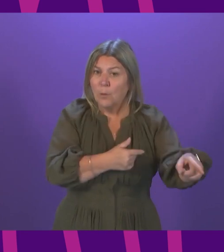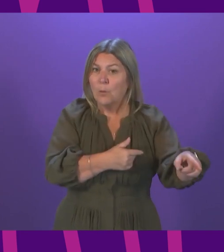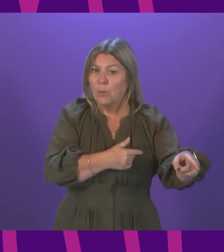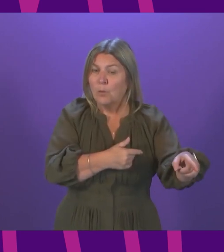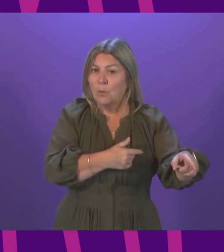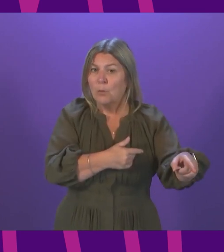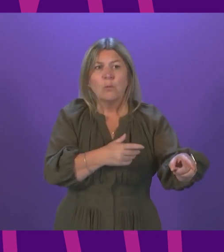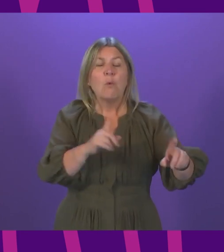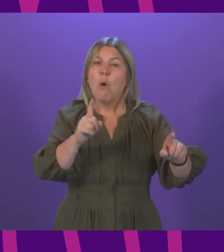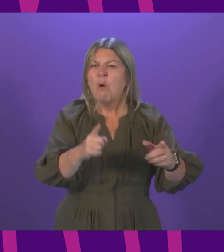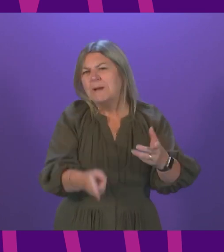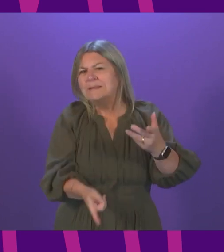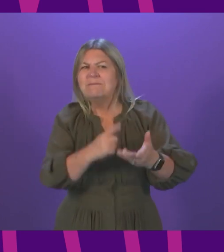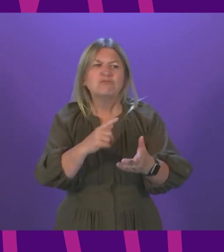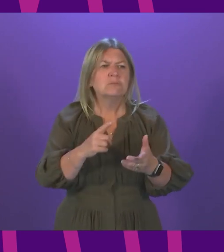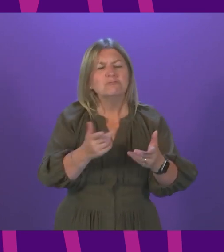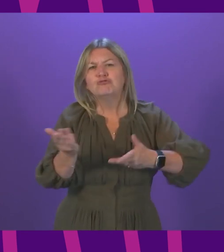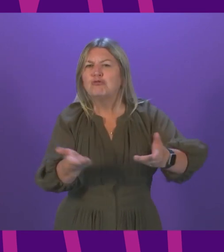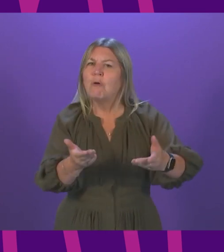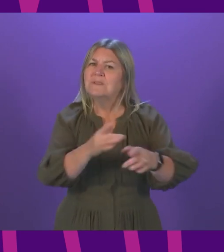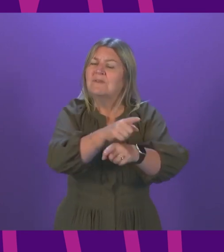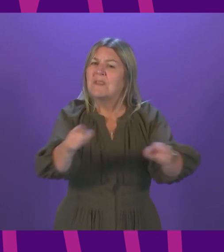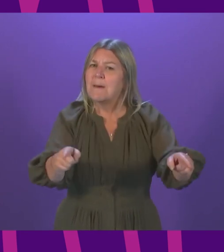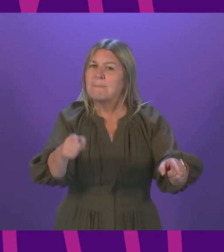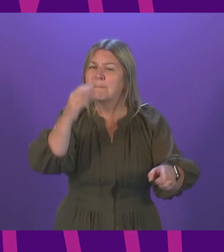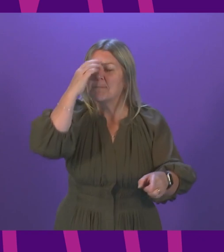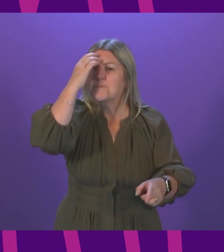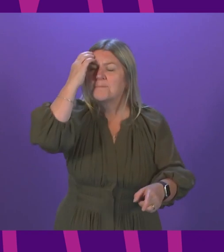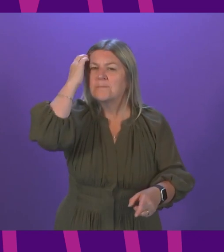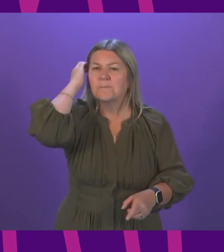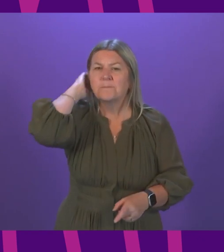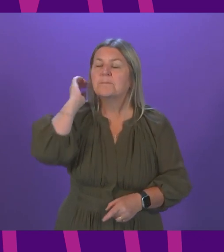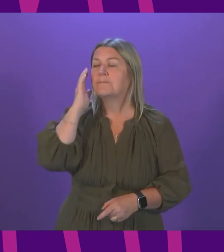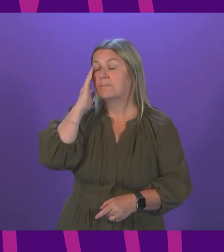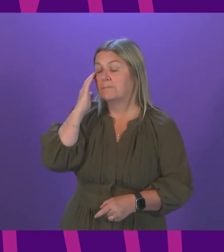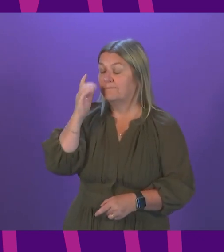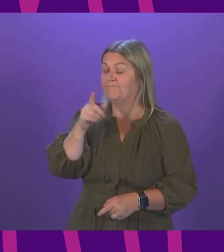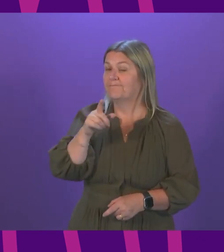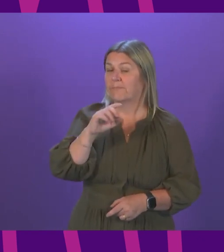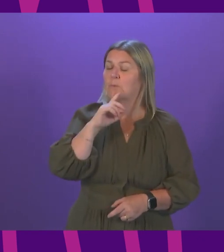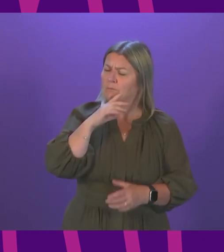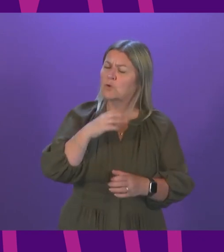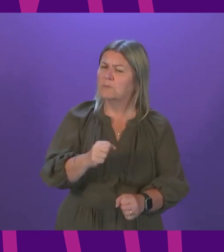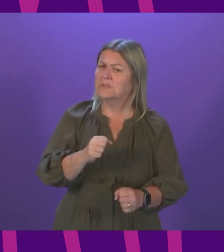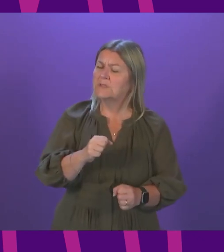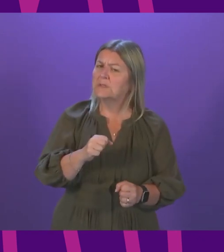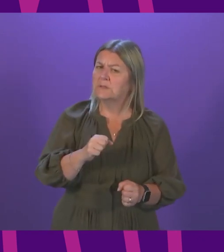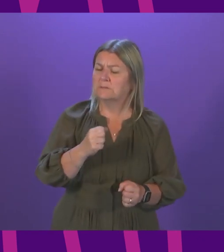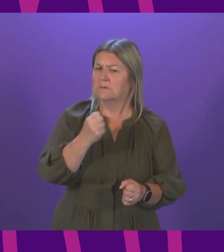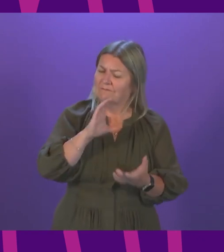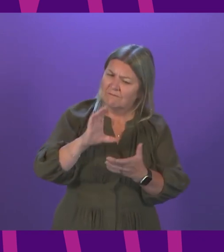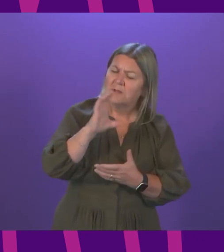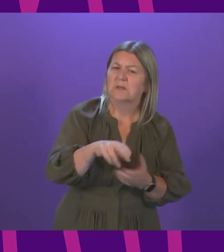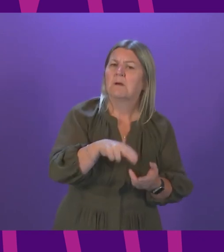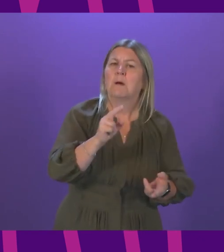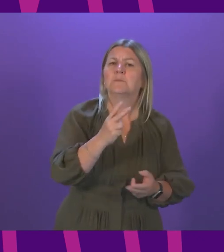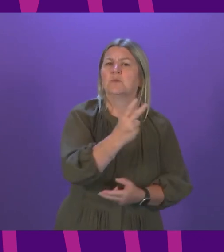-of-hours practitioners and services? Cabinet Secretary. So we are committed to increasing our funding to primary care by 25 cent. That was a commitment made and